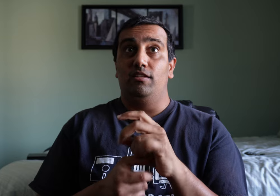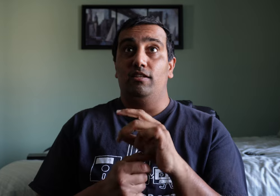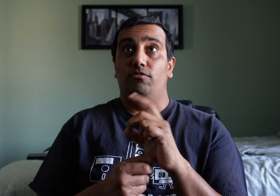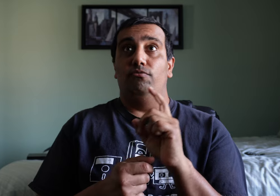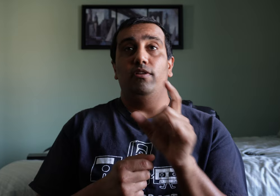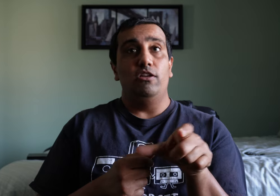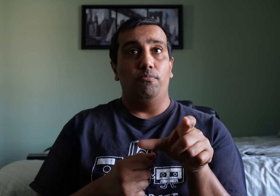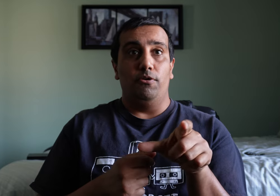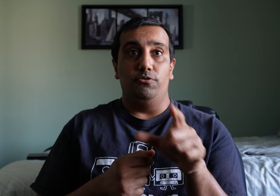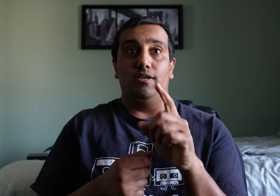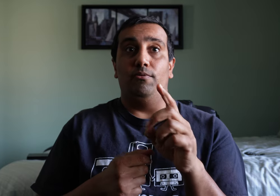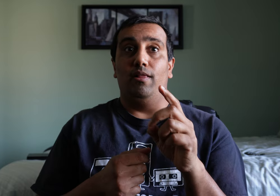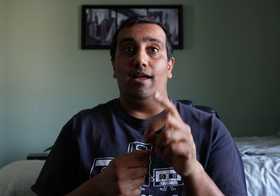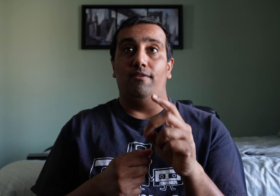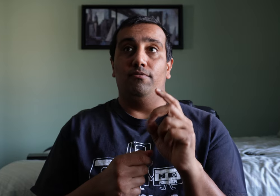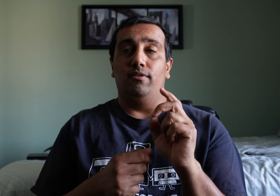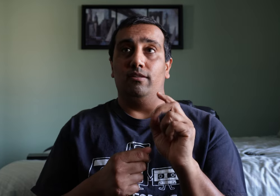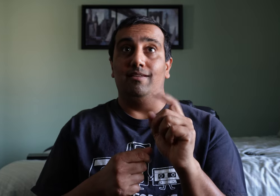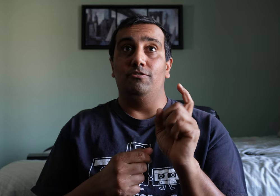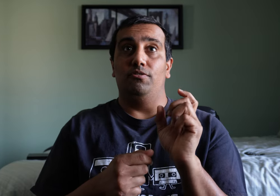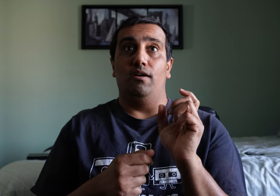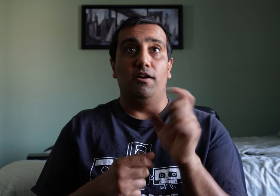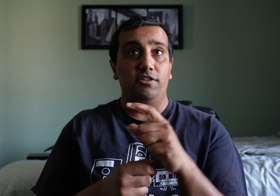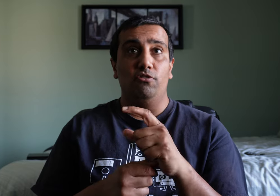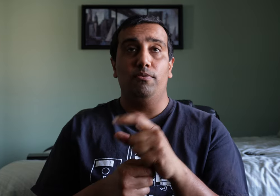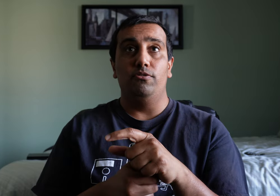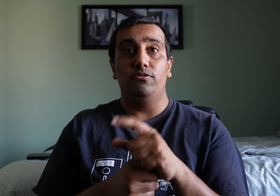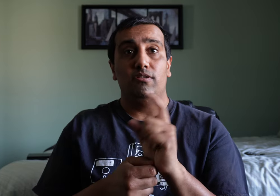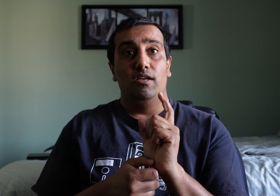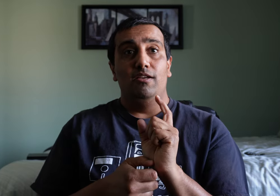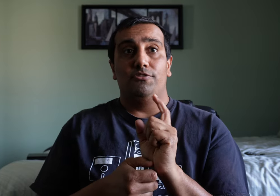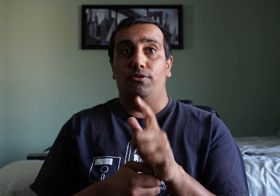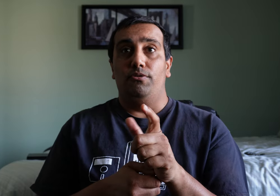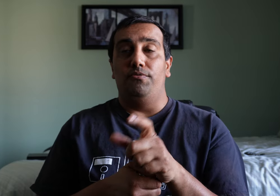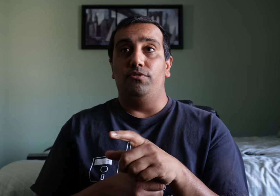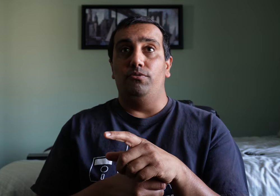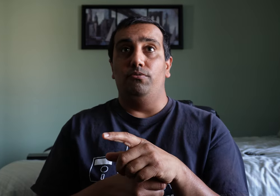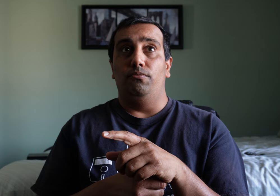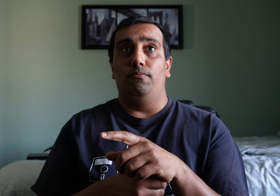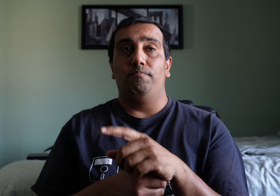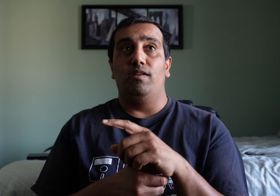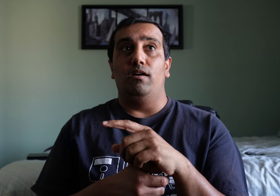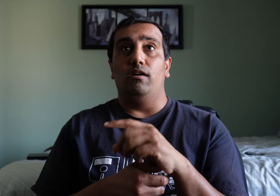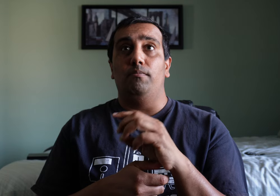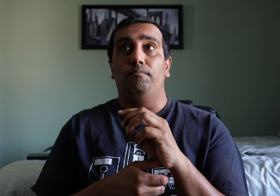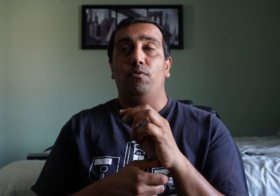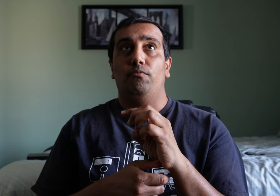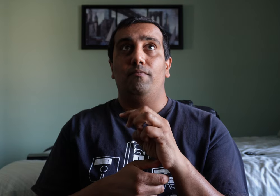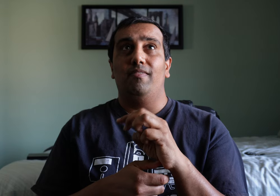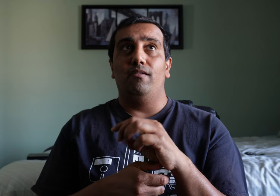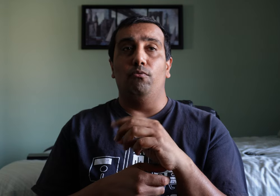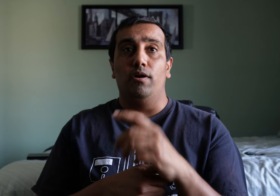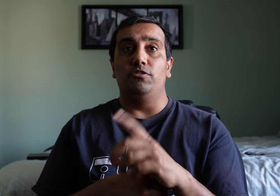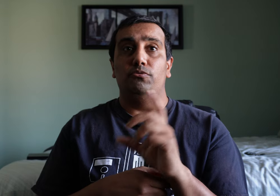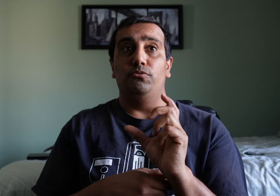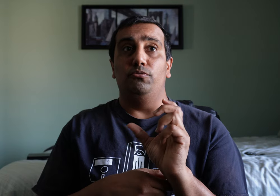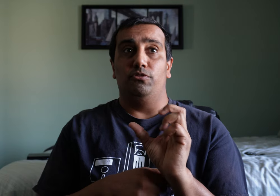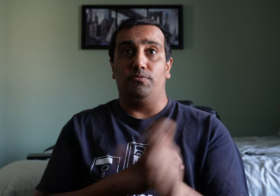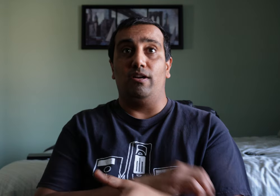the video post, I will have the link to the audio post. So if you, um, want to subscribe